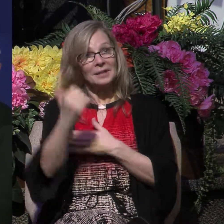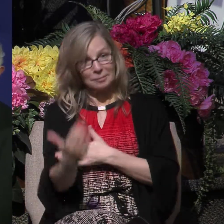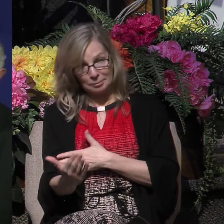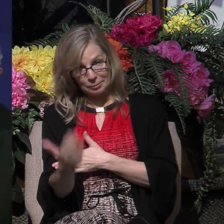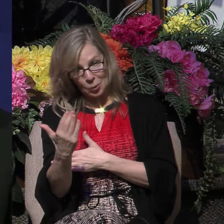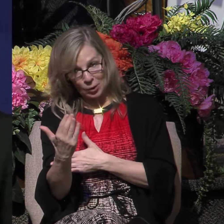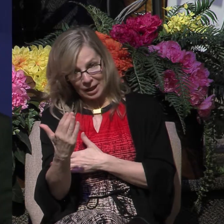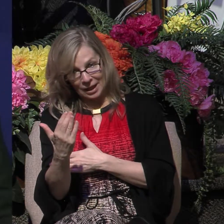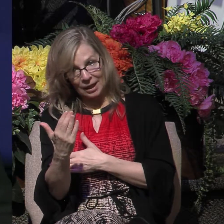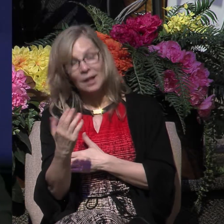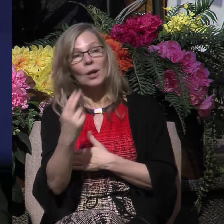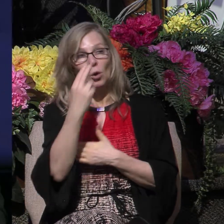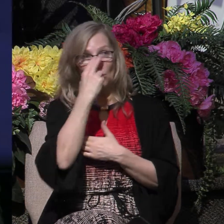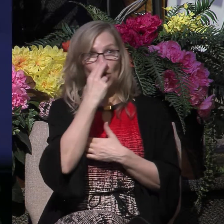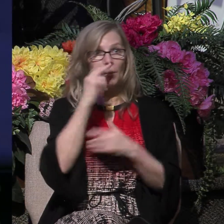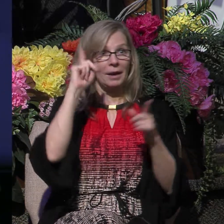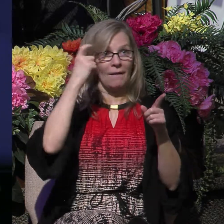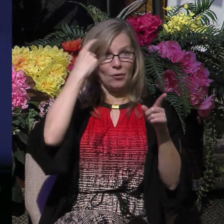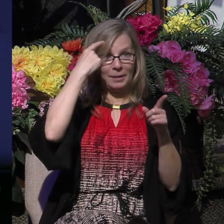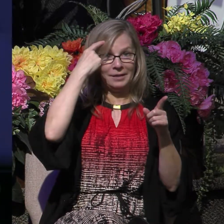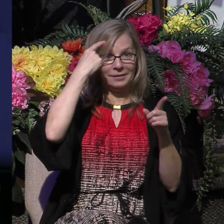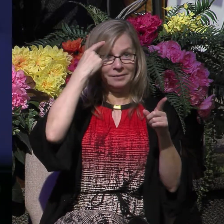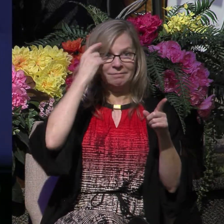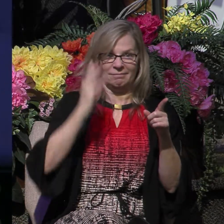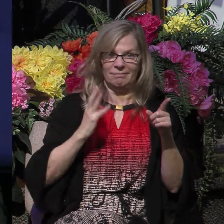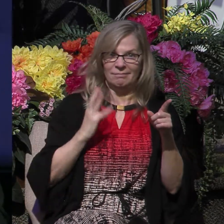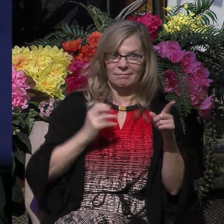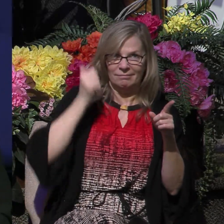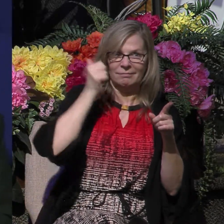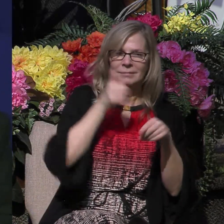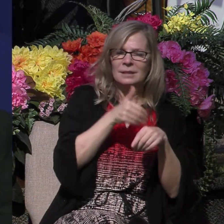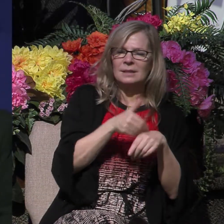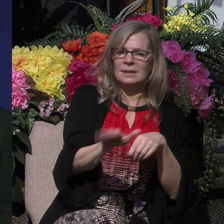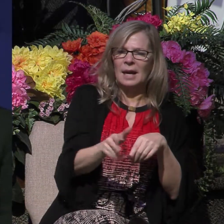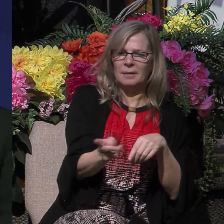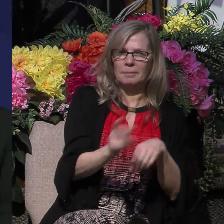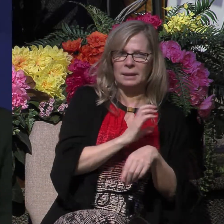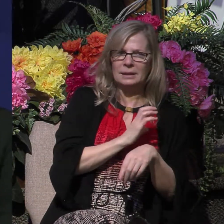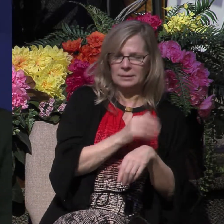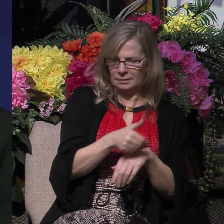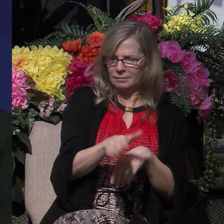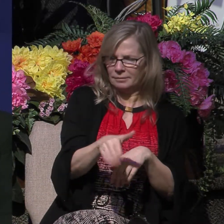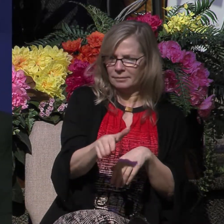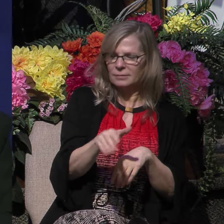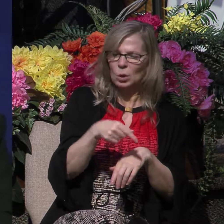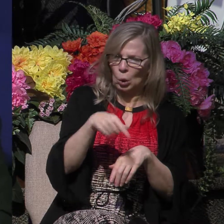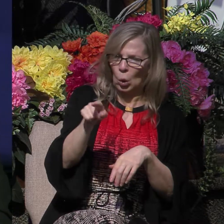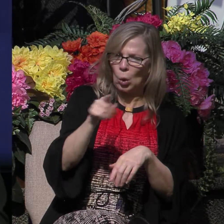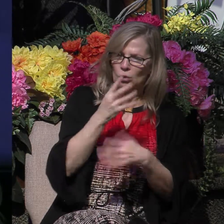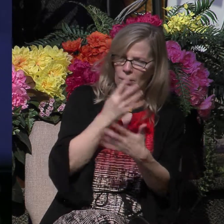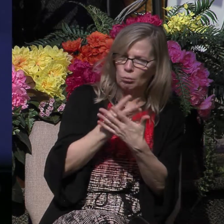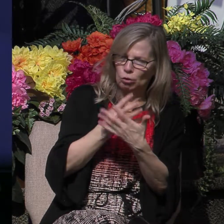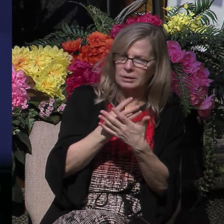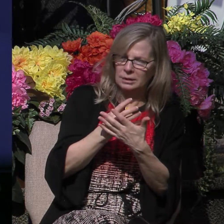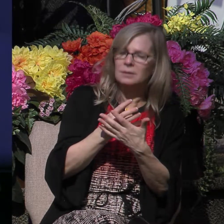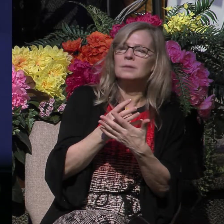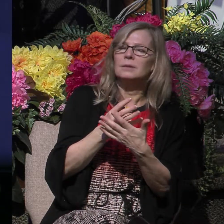the Roman government officials sent their policemen to the prison, ordering the jailer to